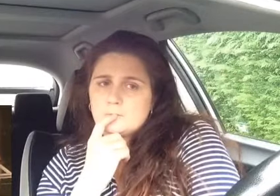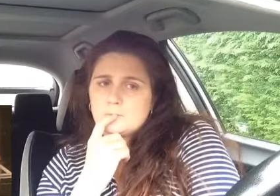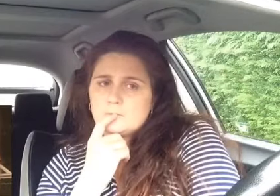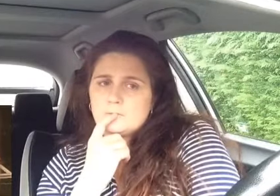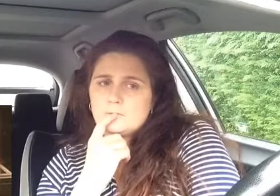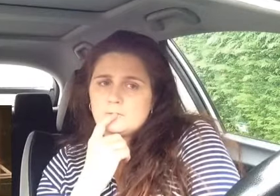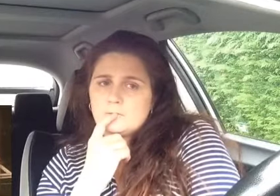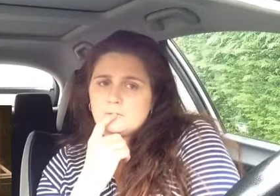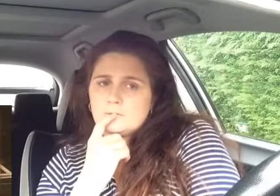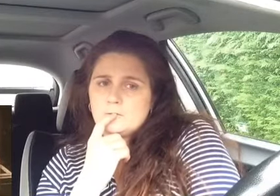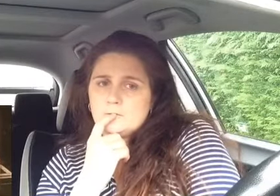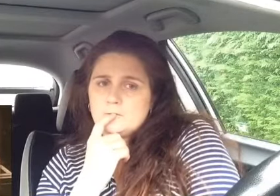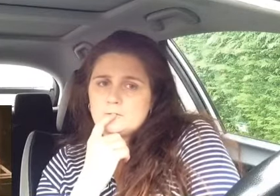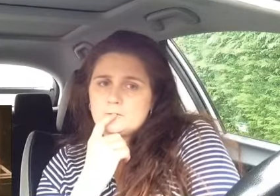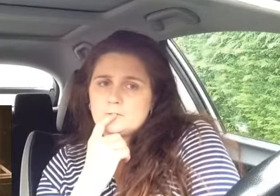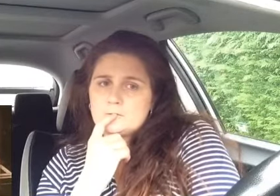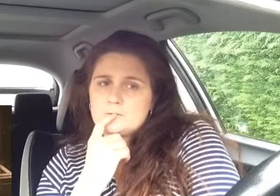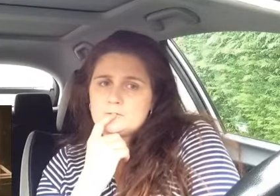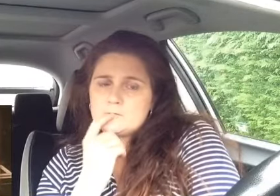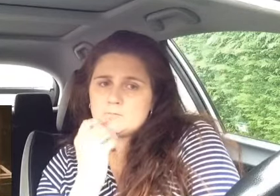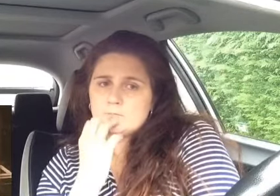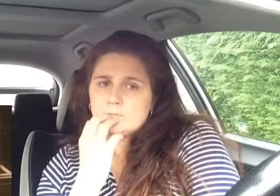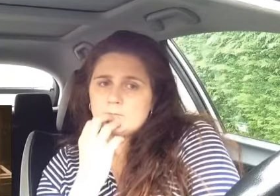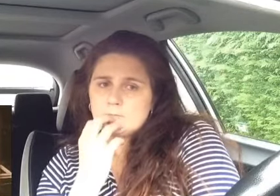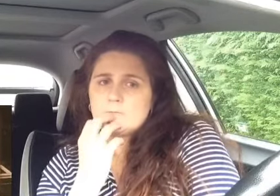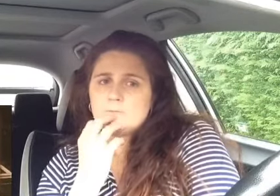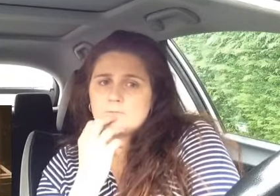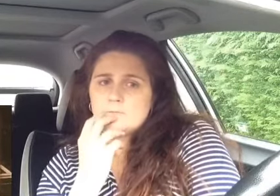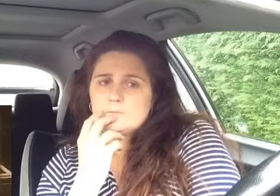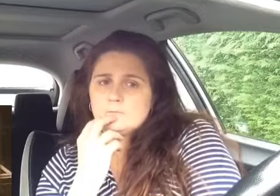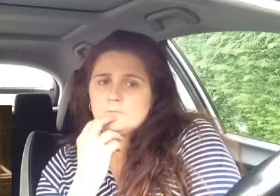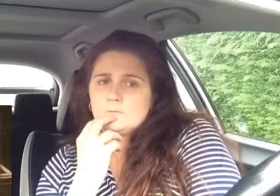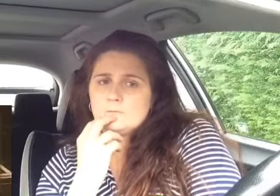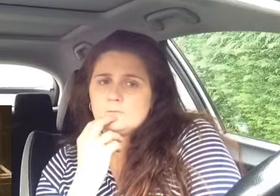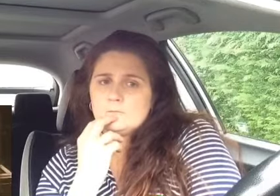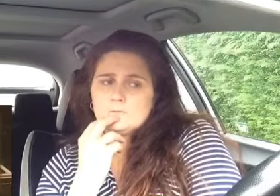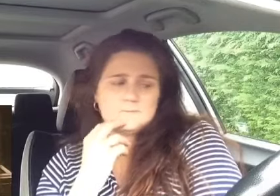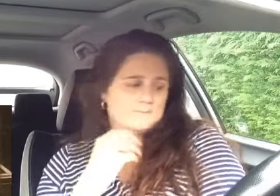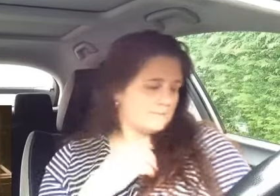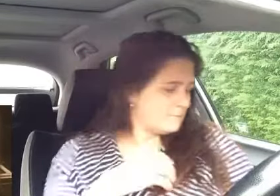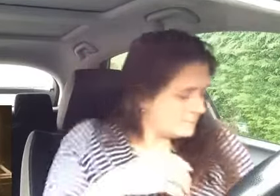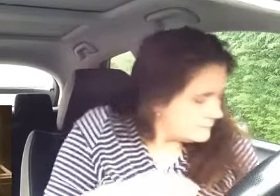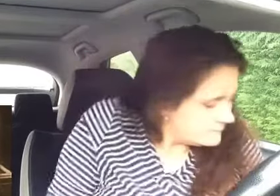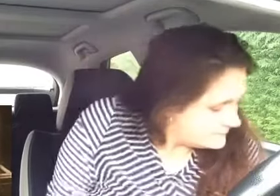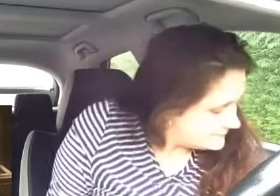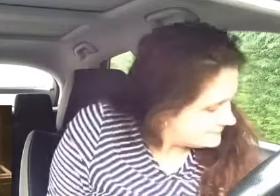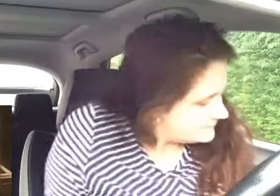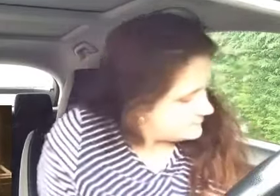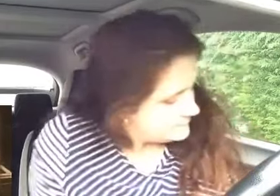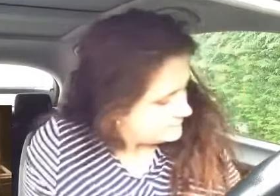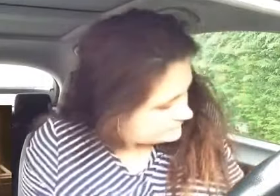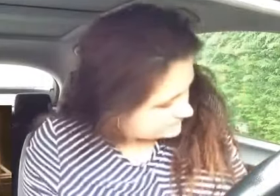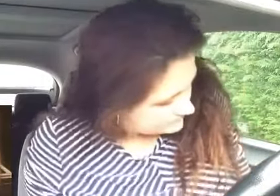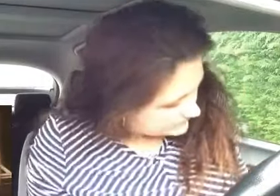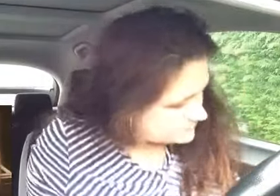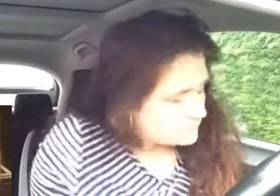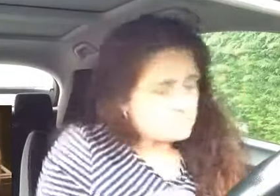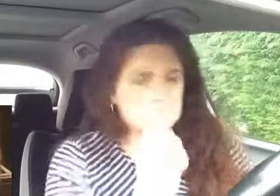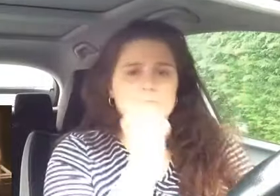doesn't have to be at the expense of millions of lives in my homeland we're given the idea that if we didn't have these people to exploit and America wouldn't